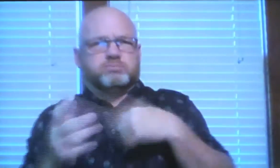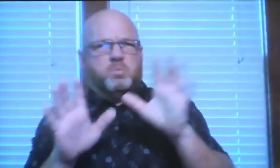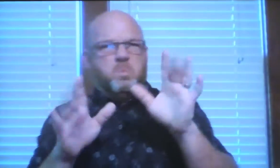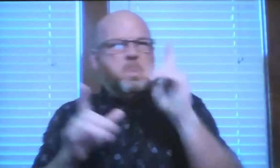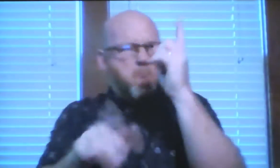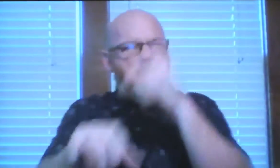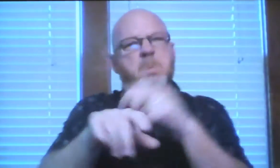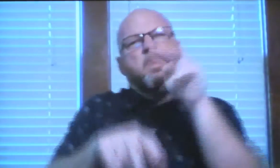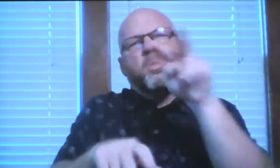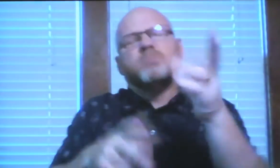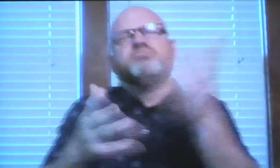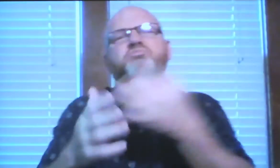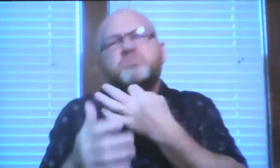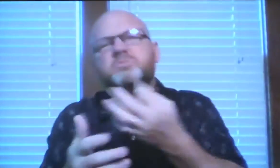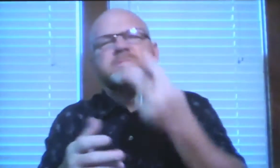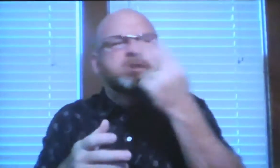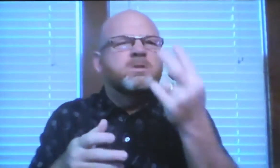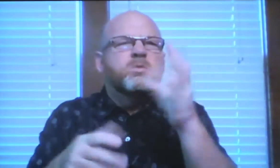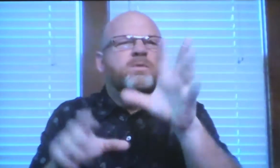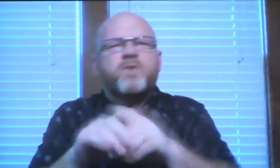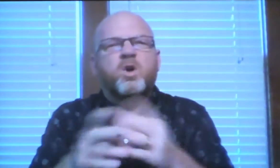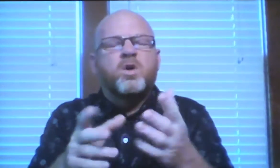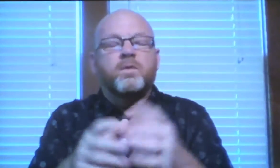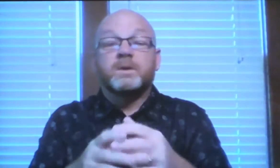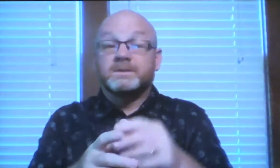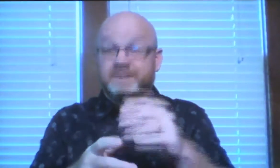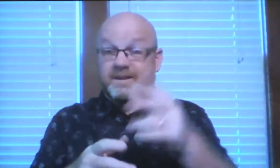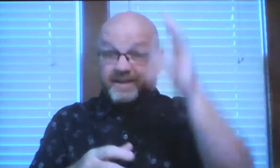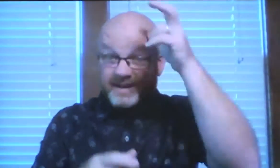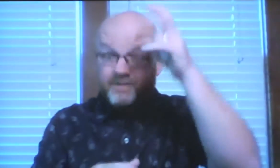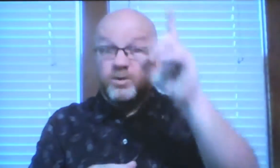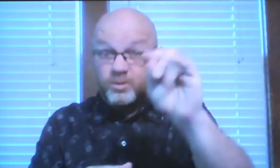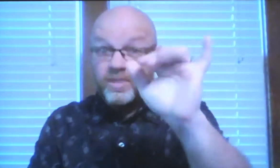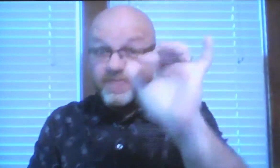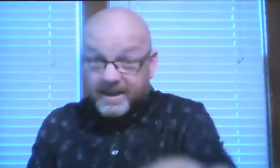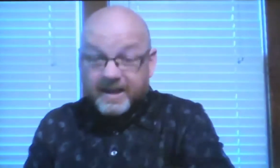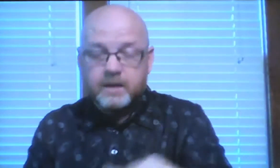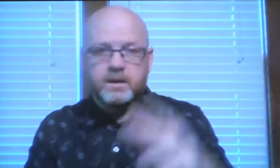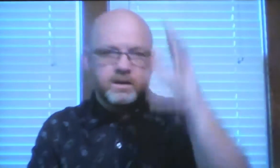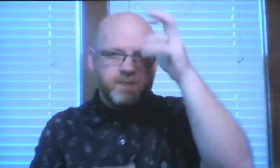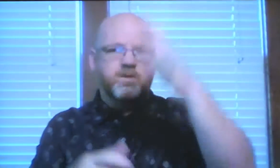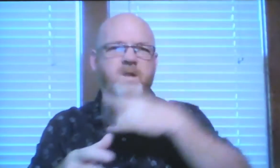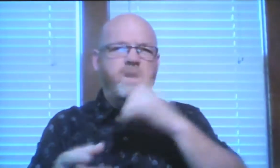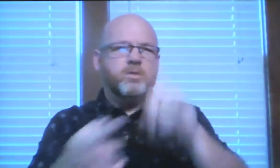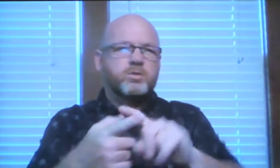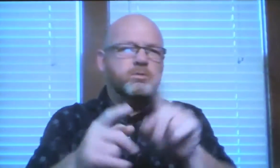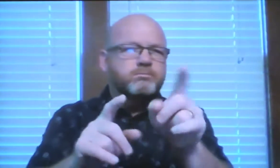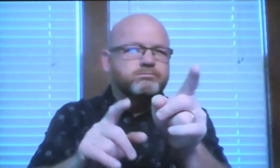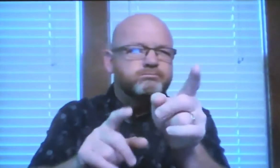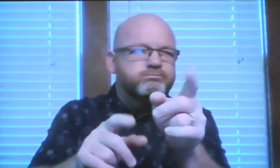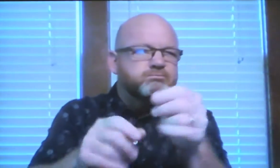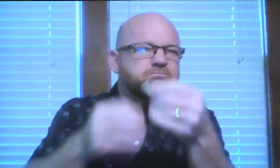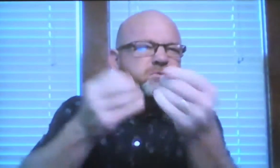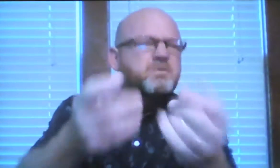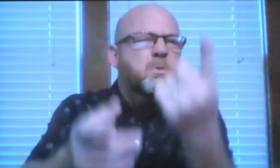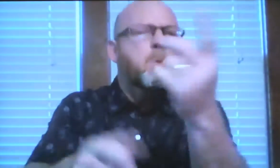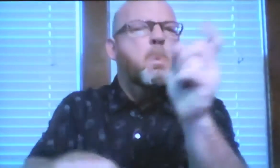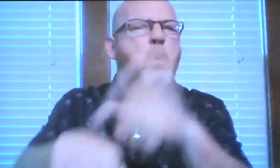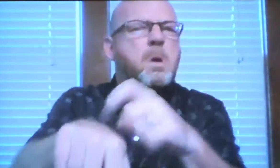to watch. Just one time, I thought, I'm kind of wondering about this, so I'm just going to check something out. And that is from Satan,